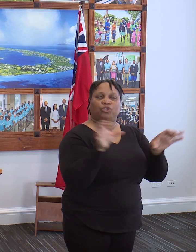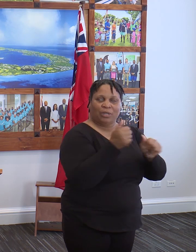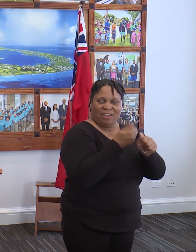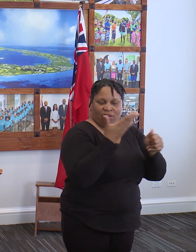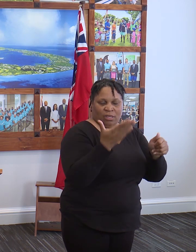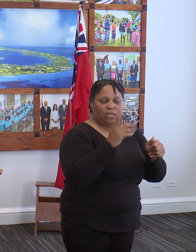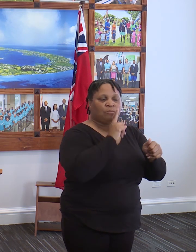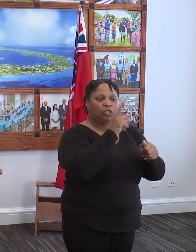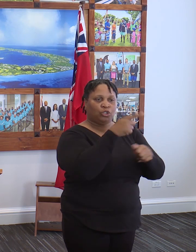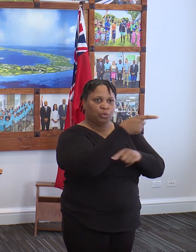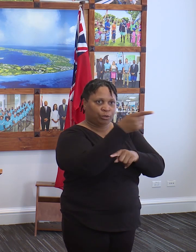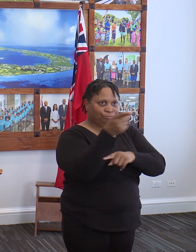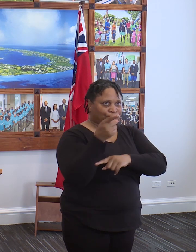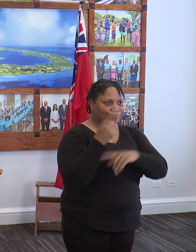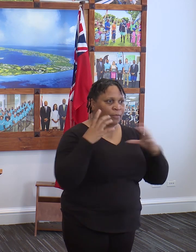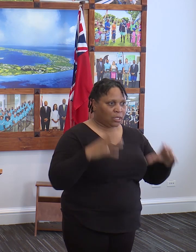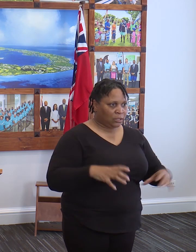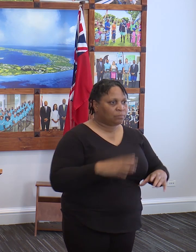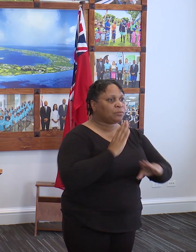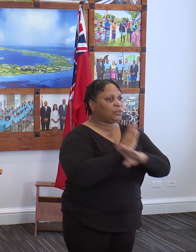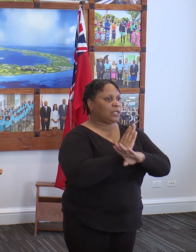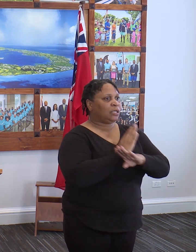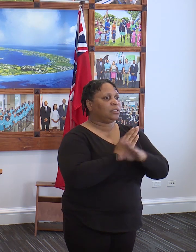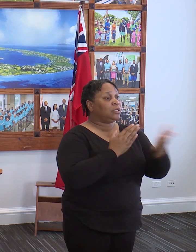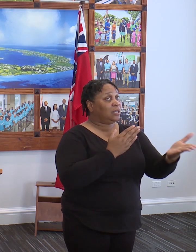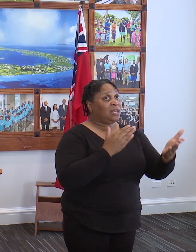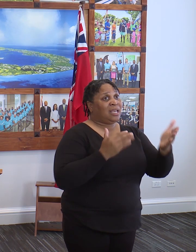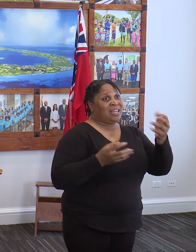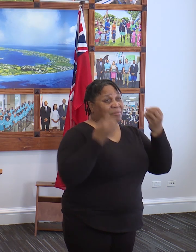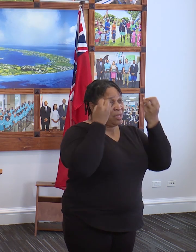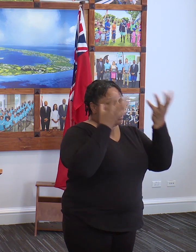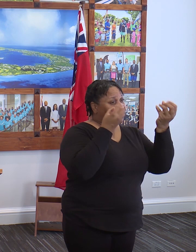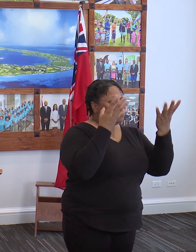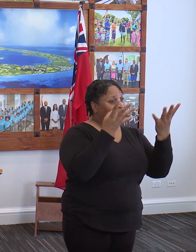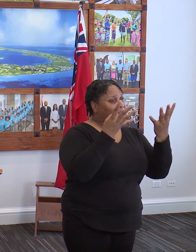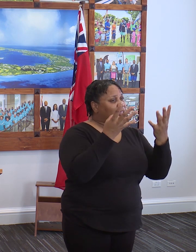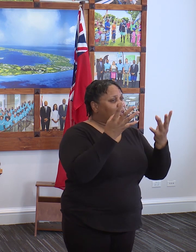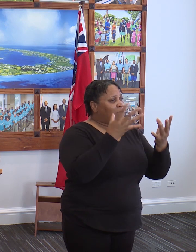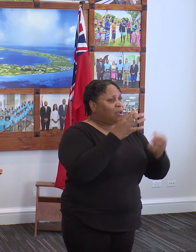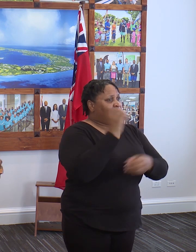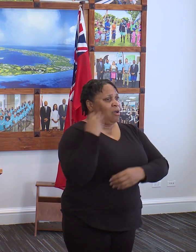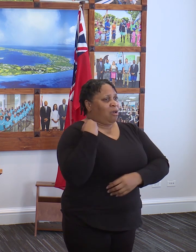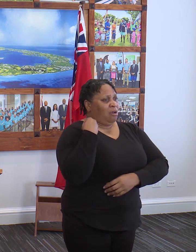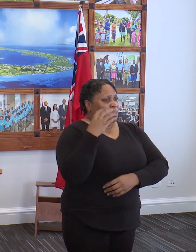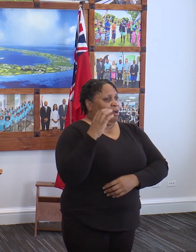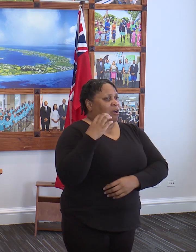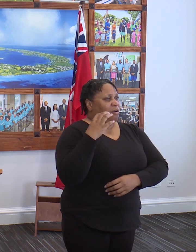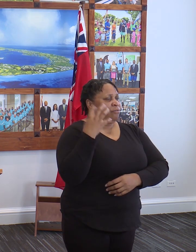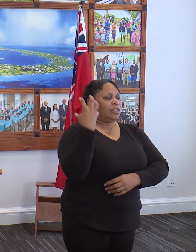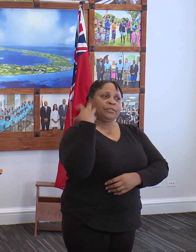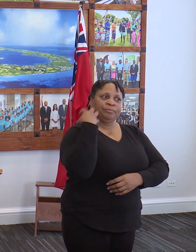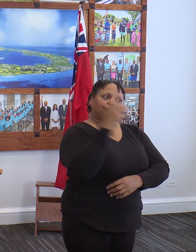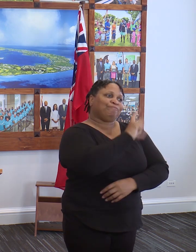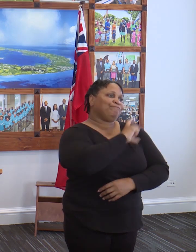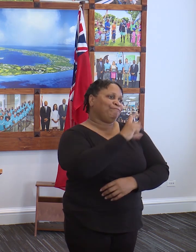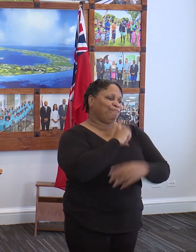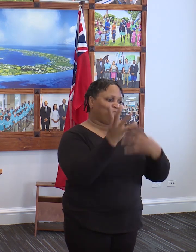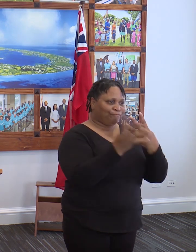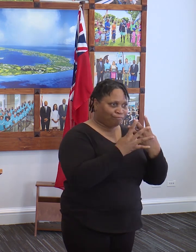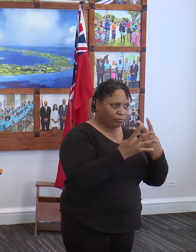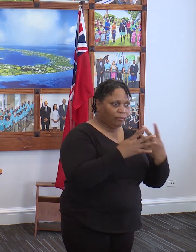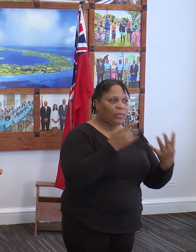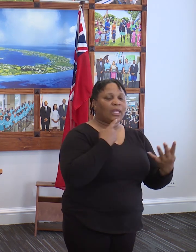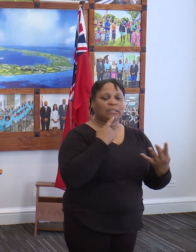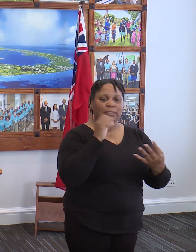our power to make sure that they are protected. Any update on the discussions with corrections officers? At the same time, yesterday we issued clear